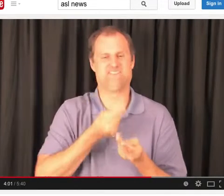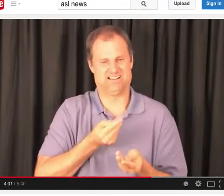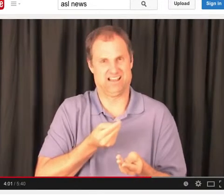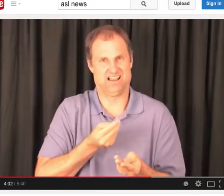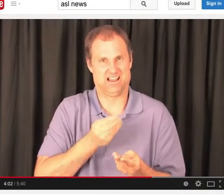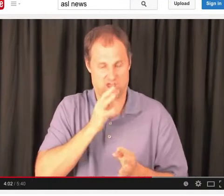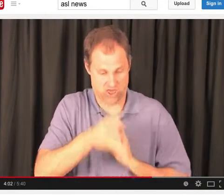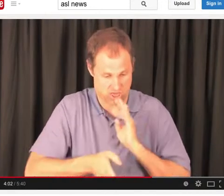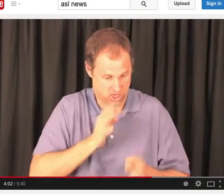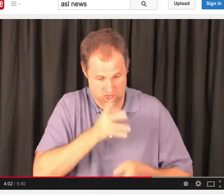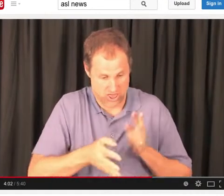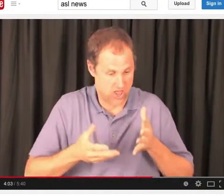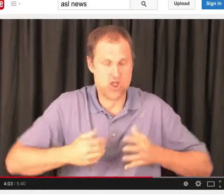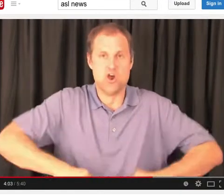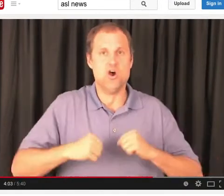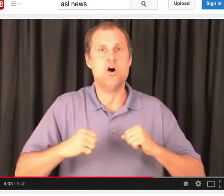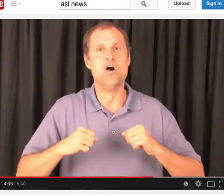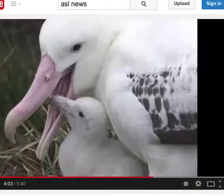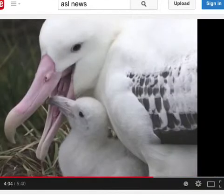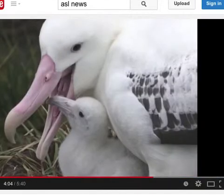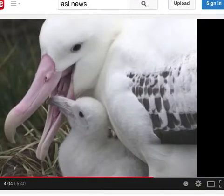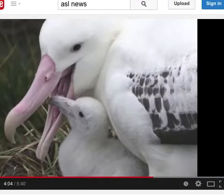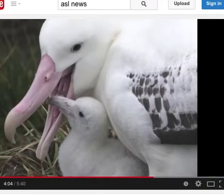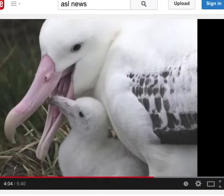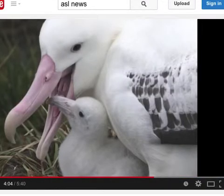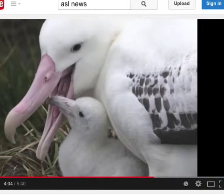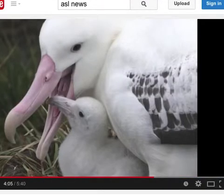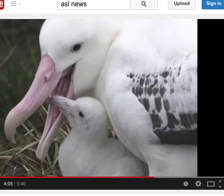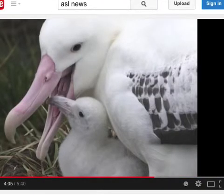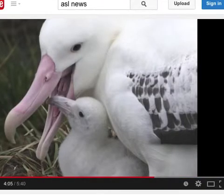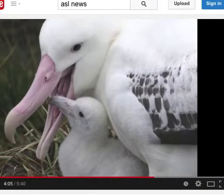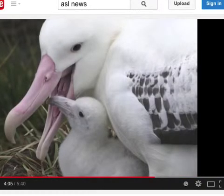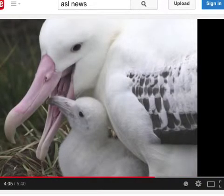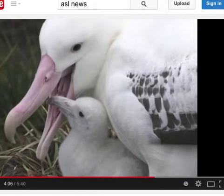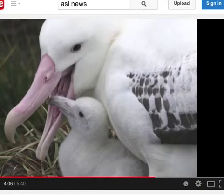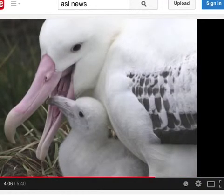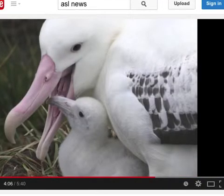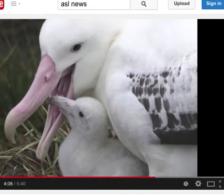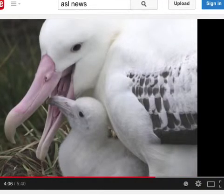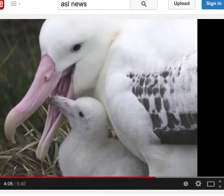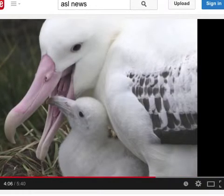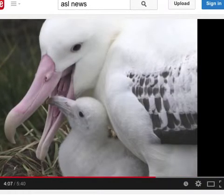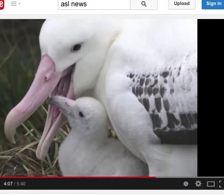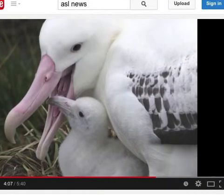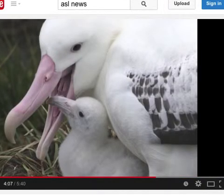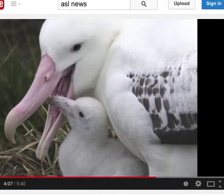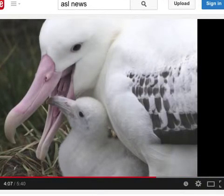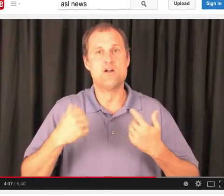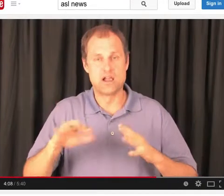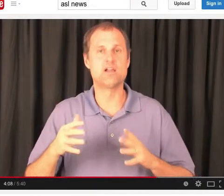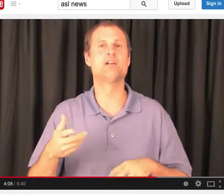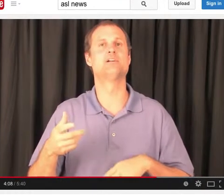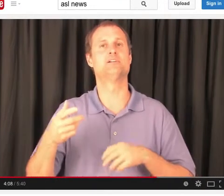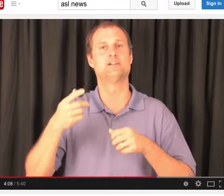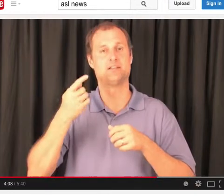regurgitate the food that they had collected to the chick, and this food helps their chick to grow and become strong.